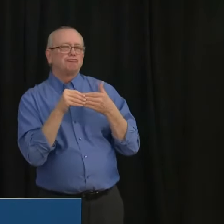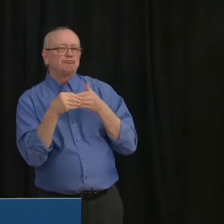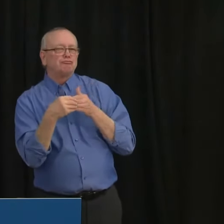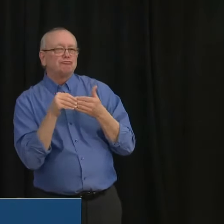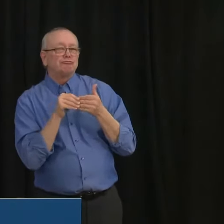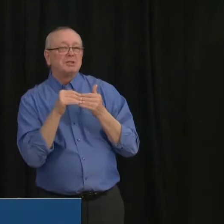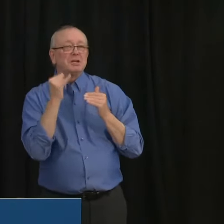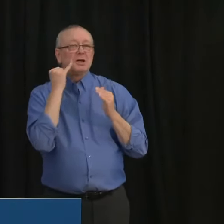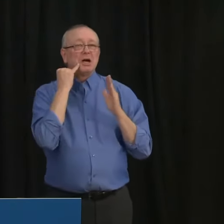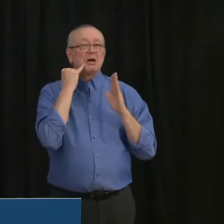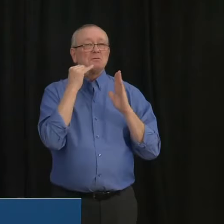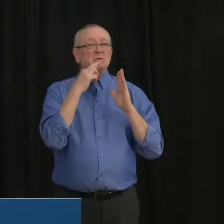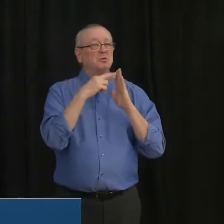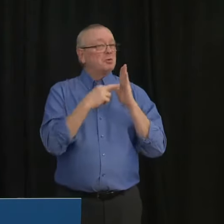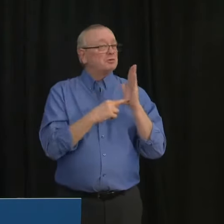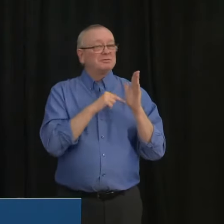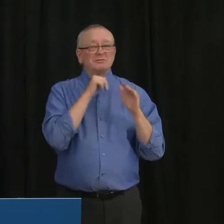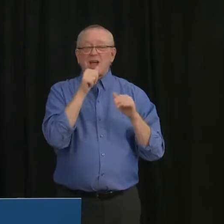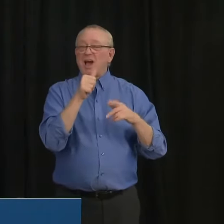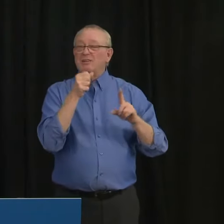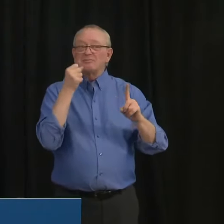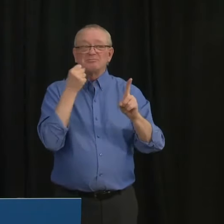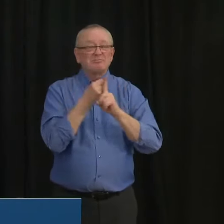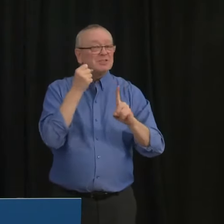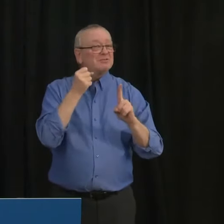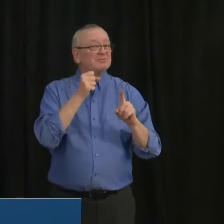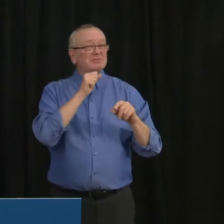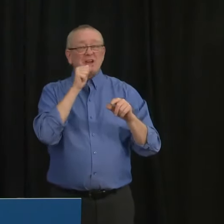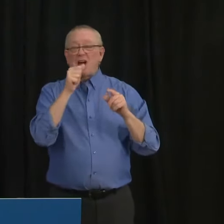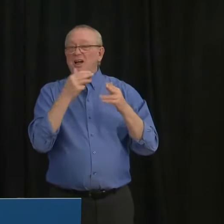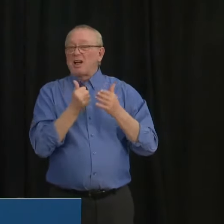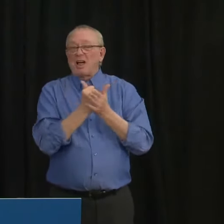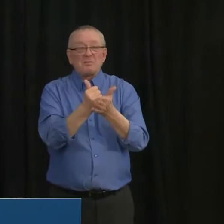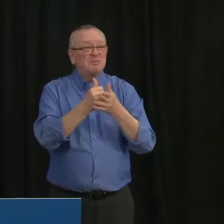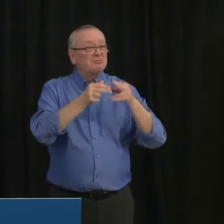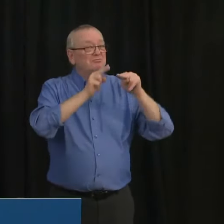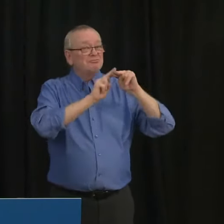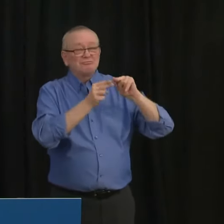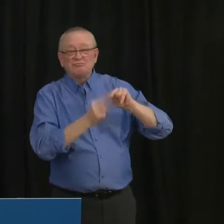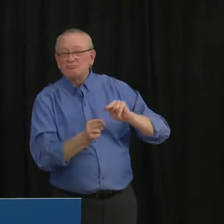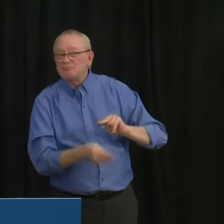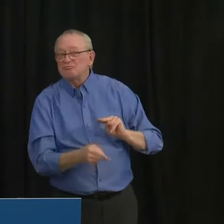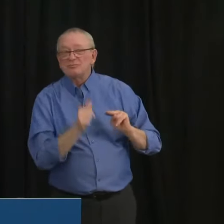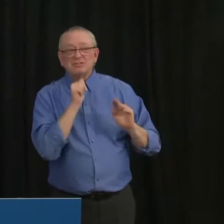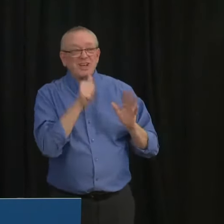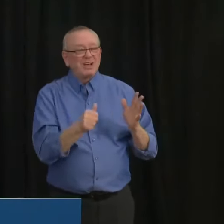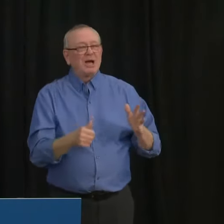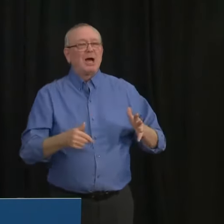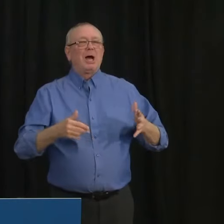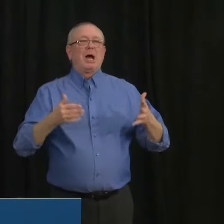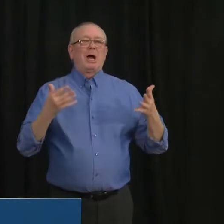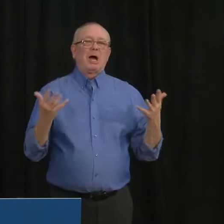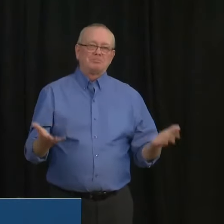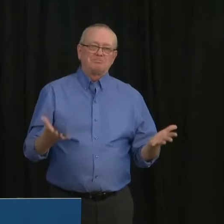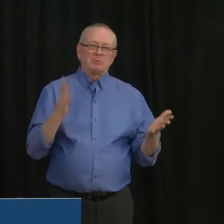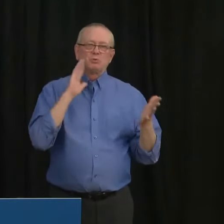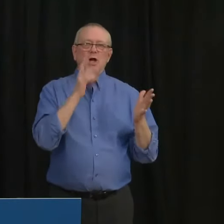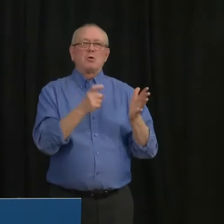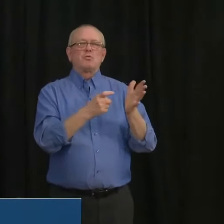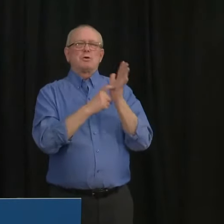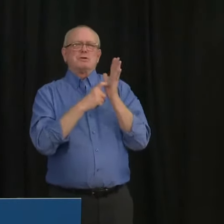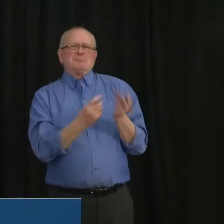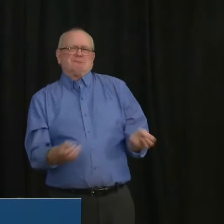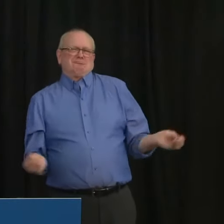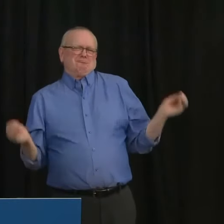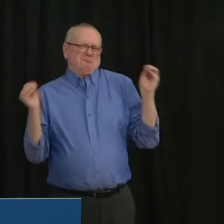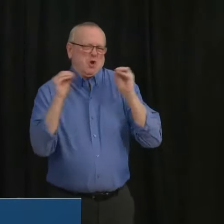impact, and that depends on how each one of us respond, we will be forced to take even more drastic measures to protect the